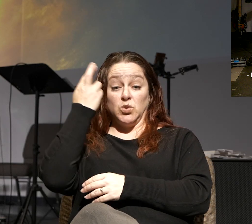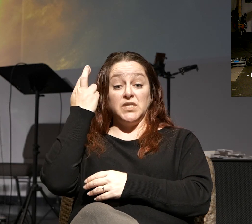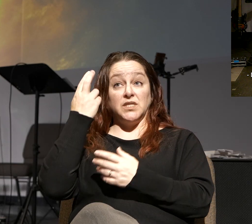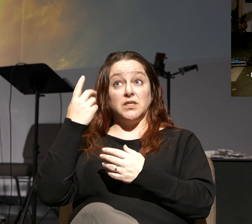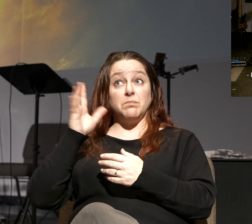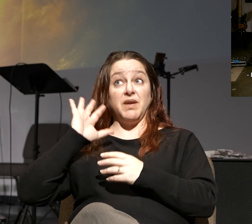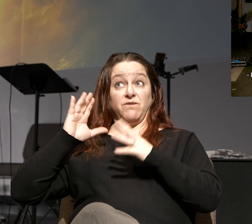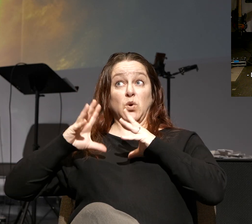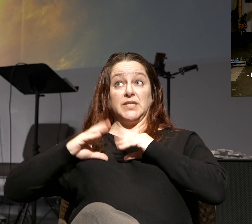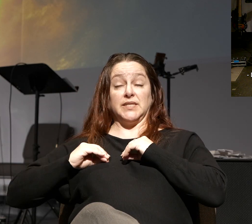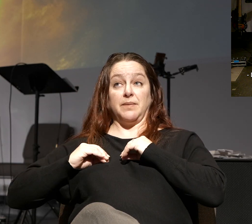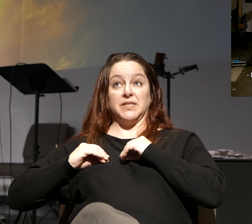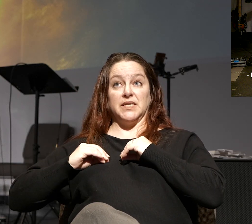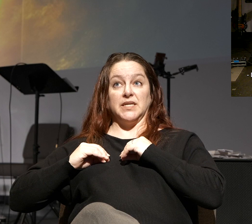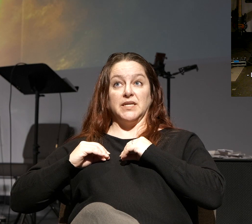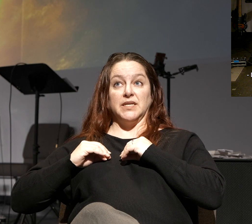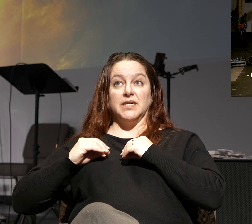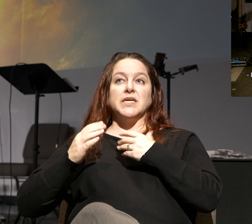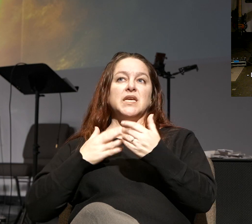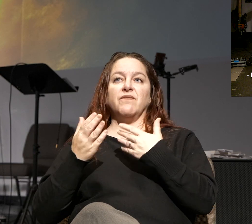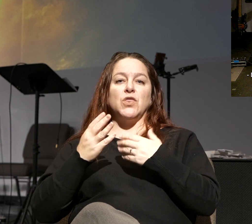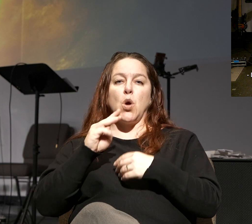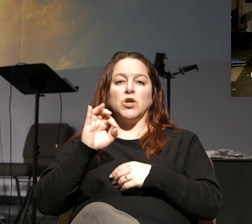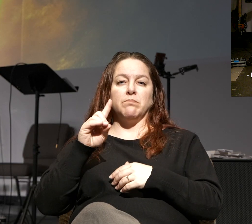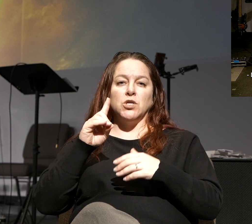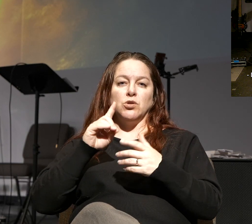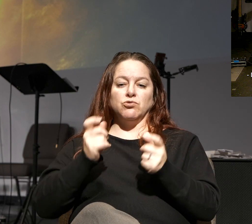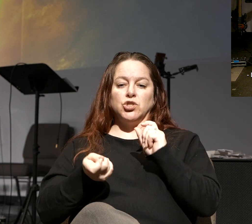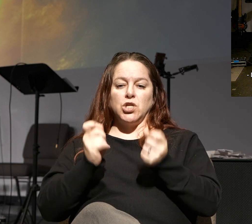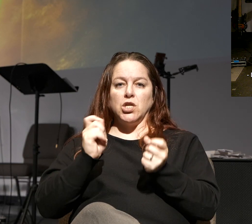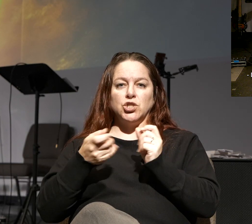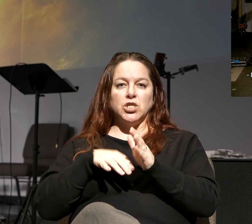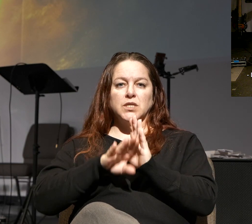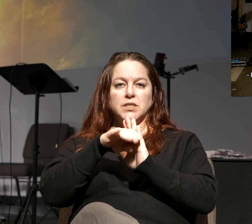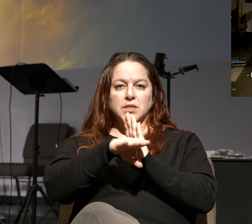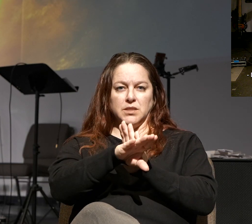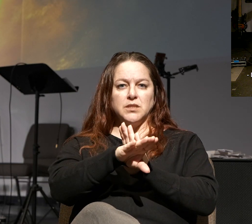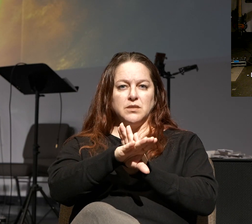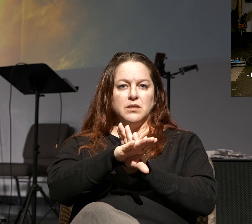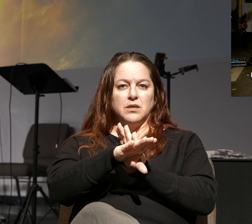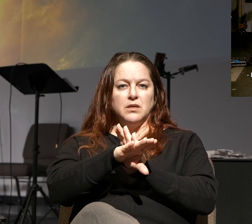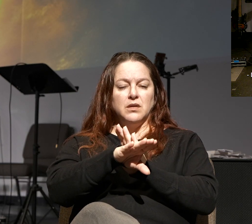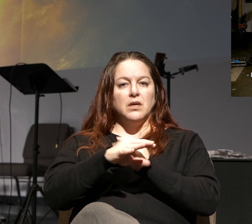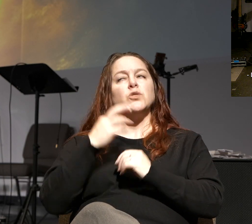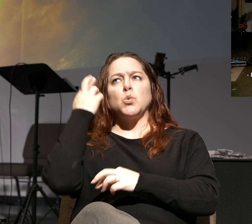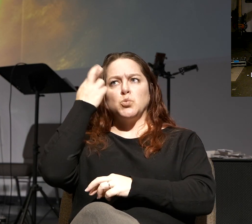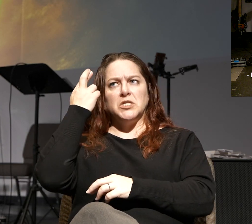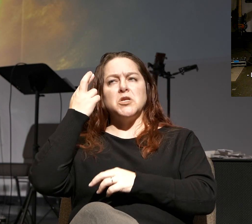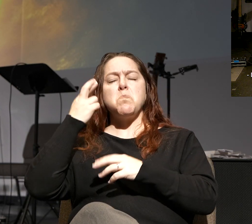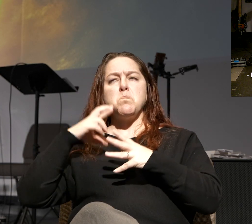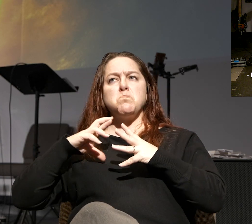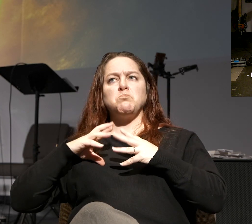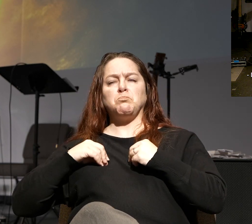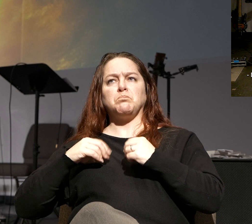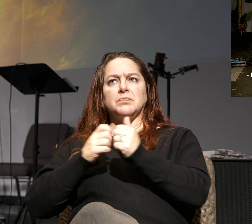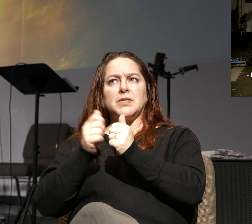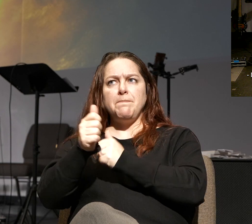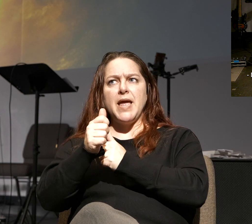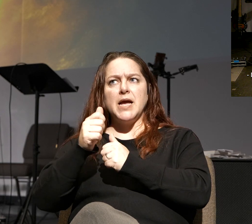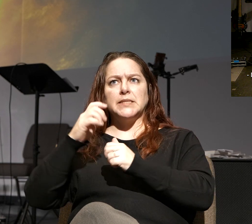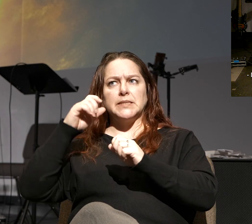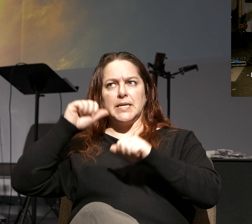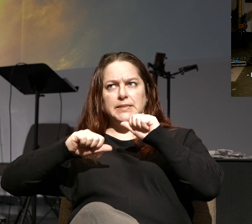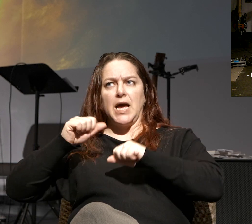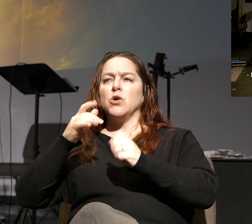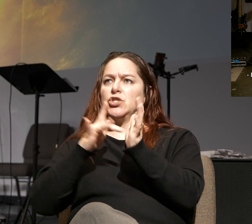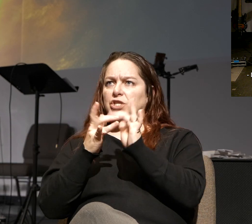accepted in spite of your changing moods. So, you've reasoned to a point of probability beyond a reasonable doubt that Jesus is